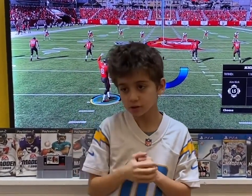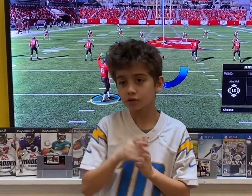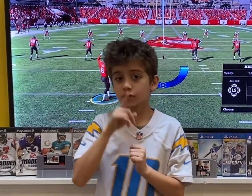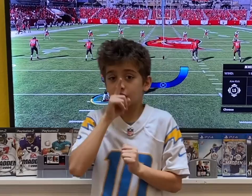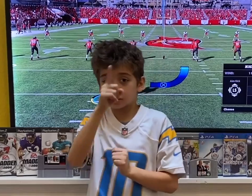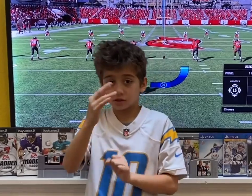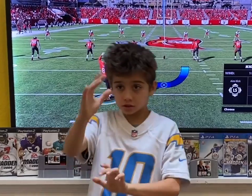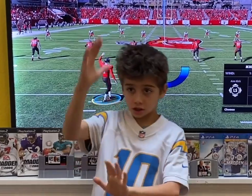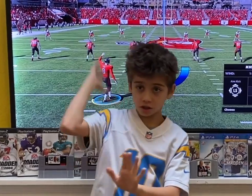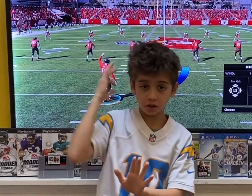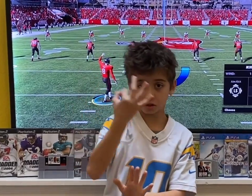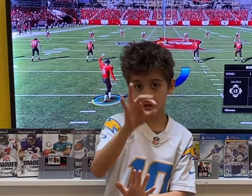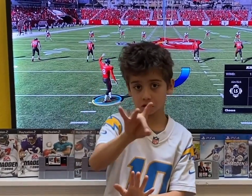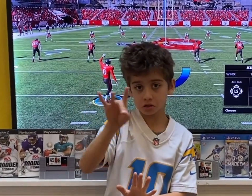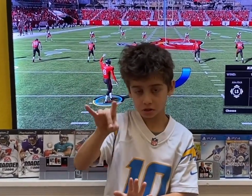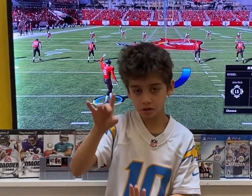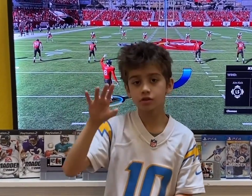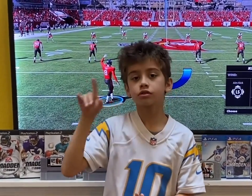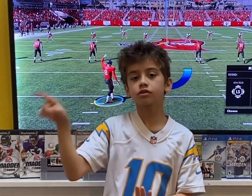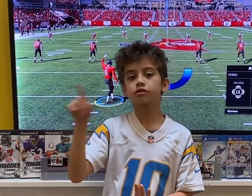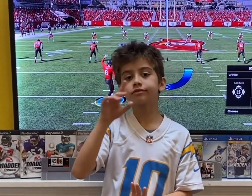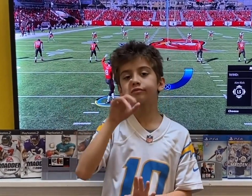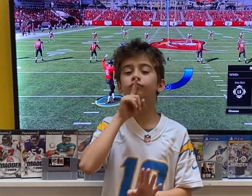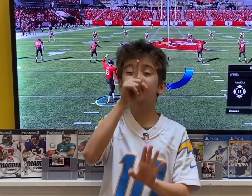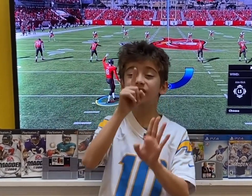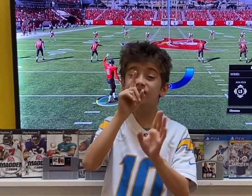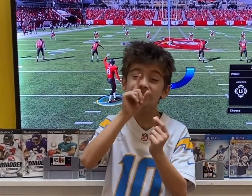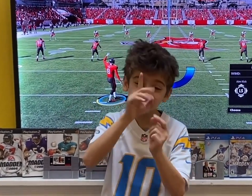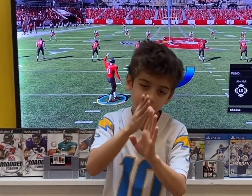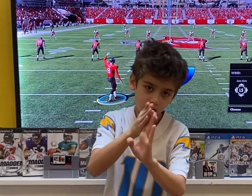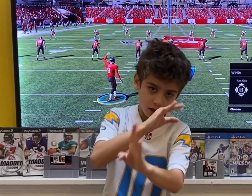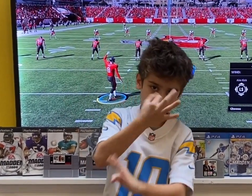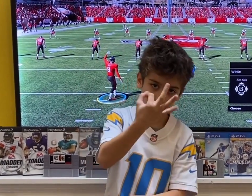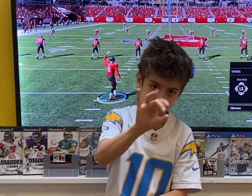Before Madden came on board, EA Sports wanted to make a football game.